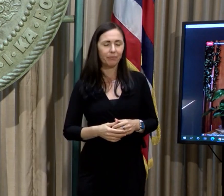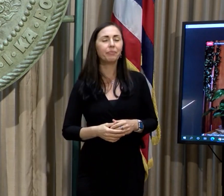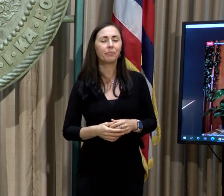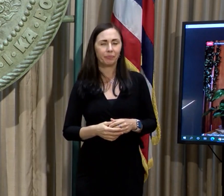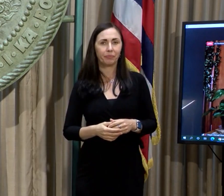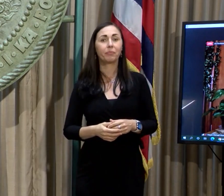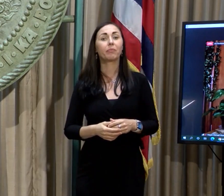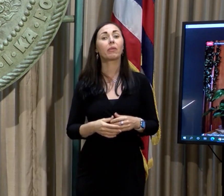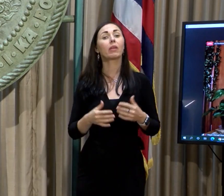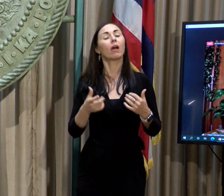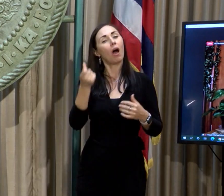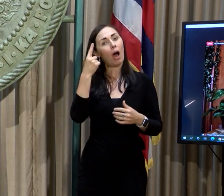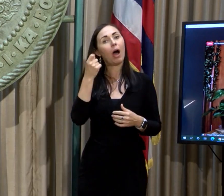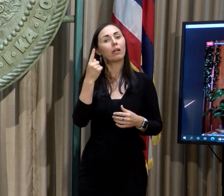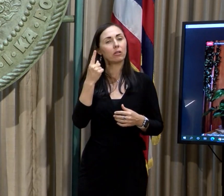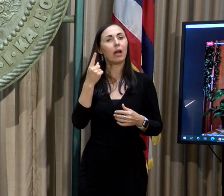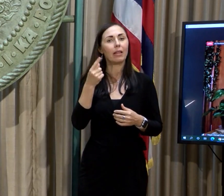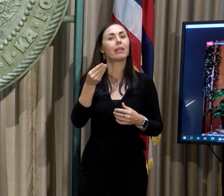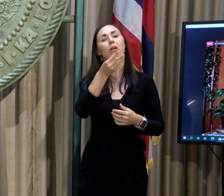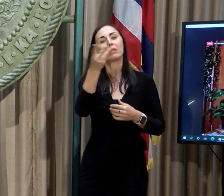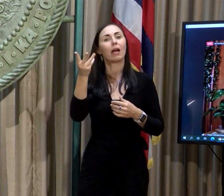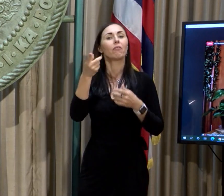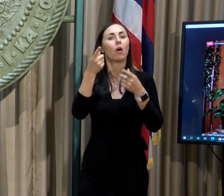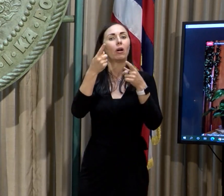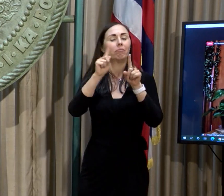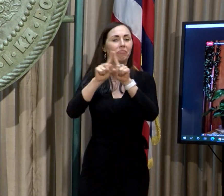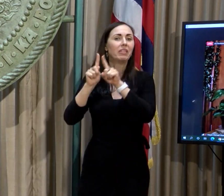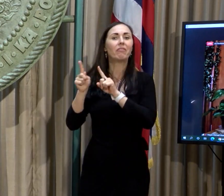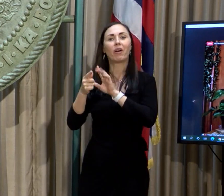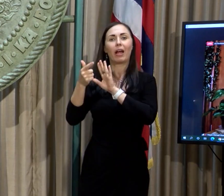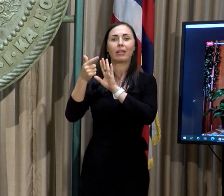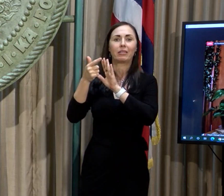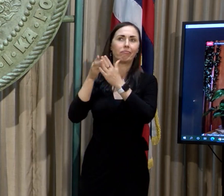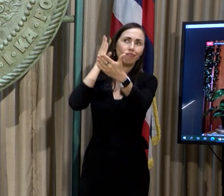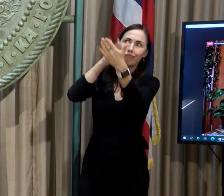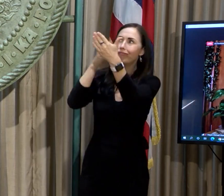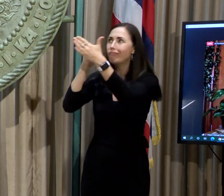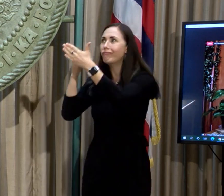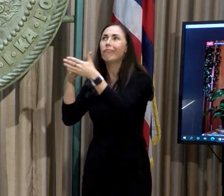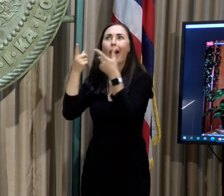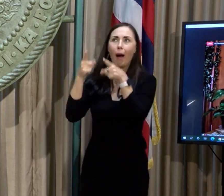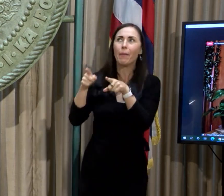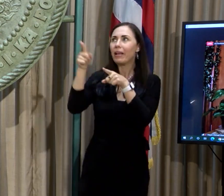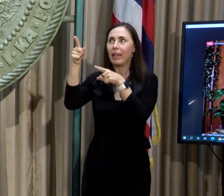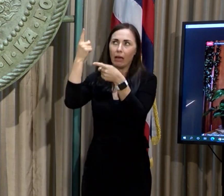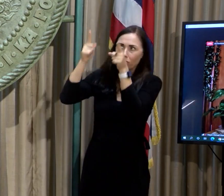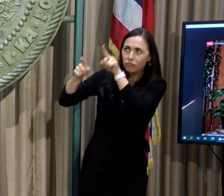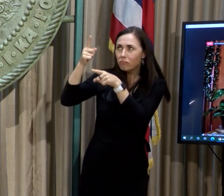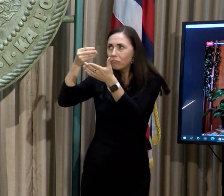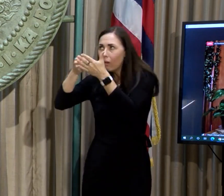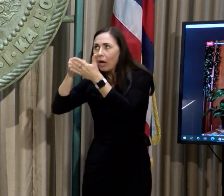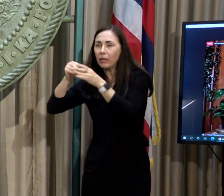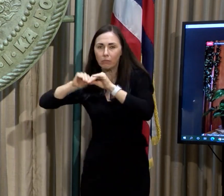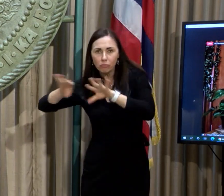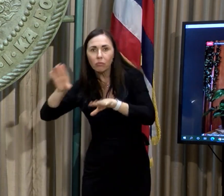few settlements from the three largest distributors and one large manufacturer.